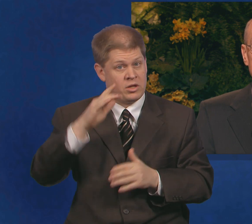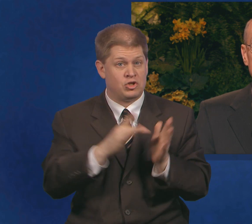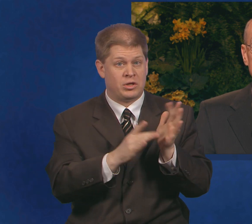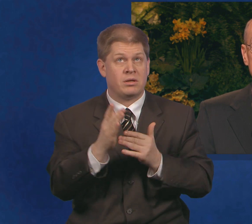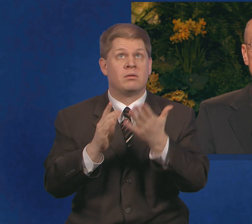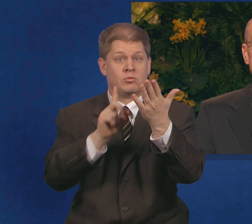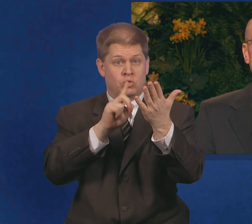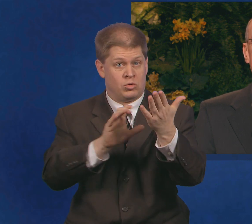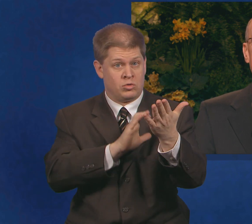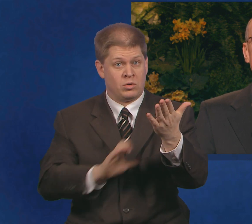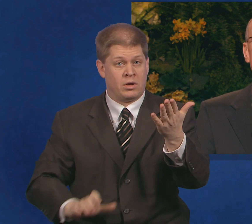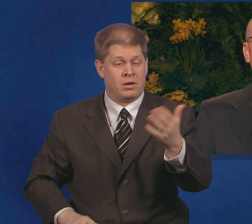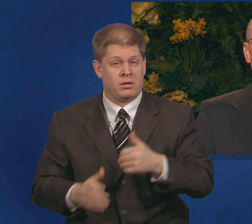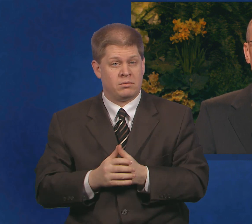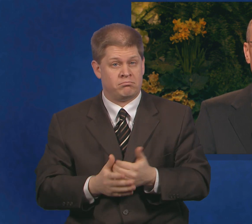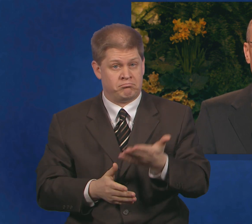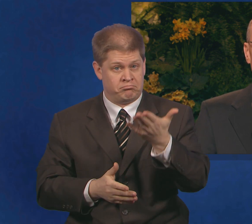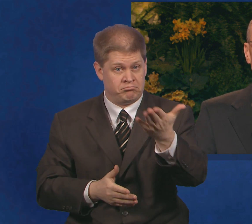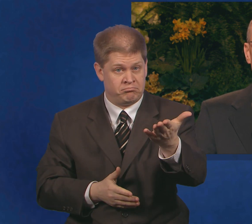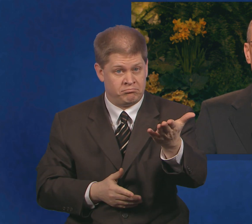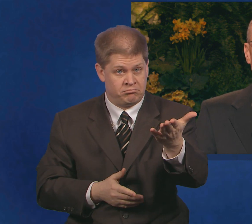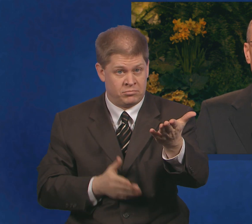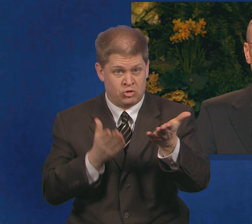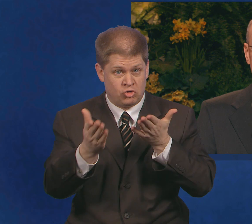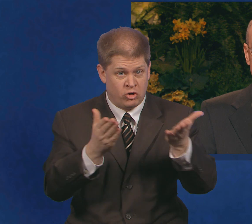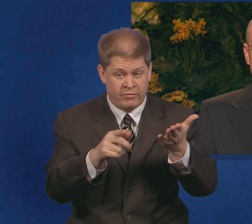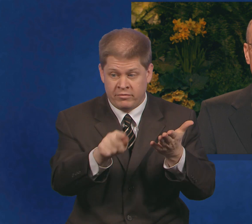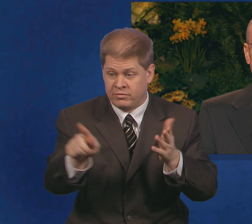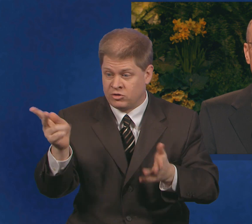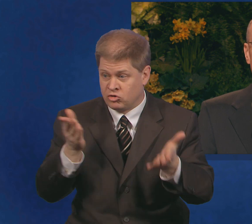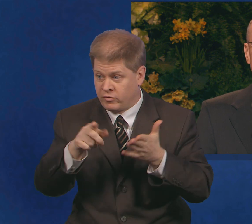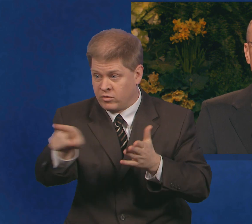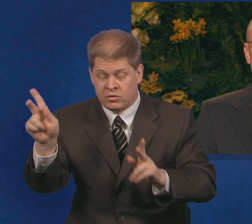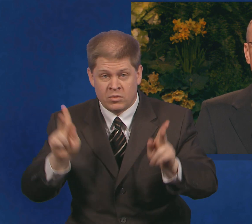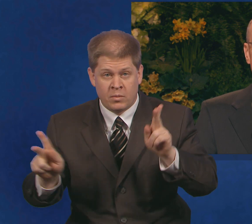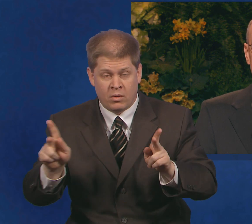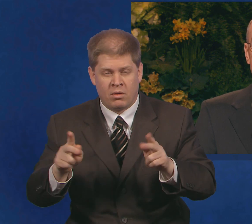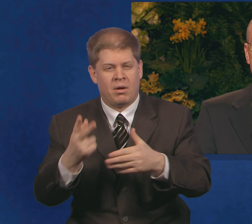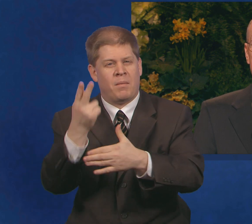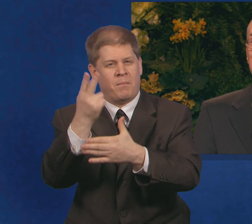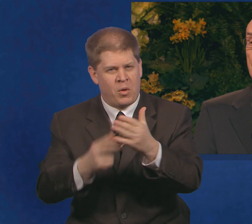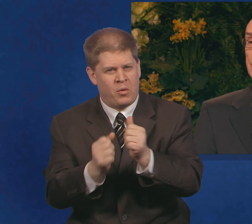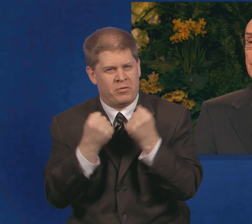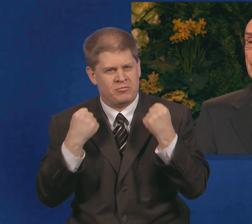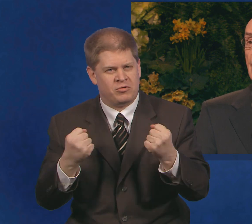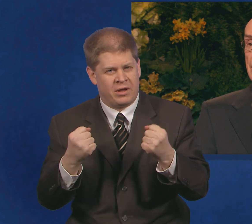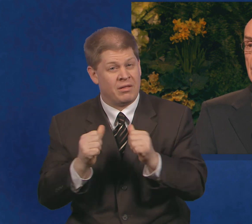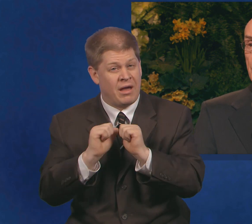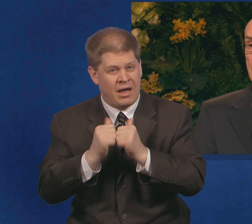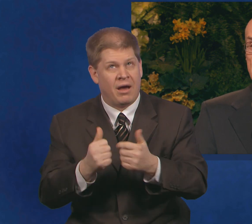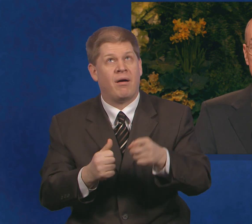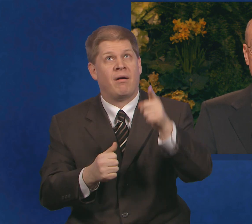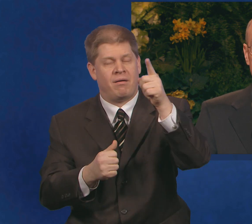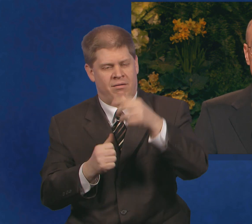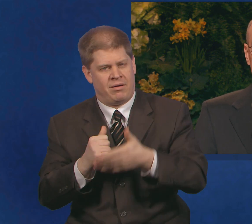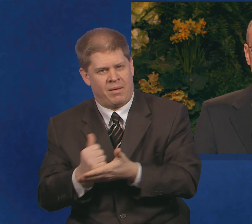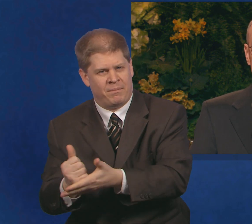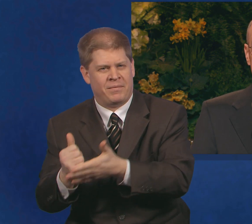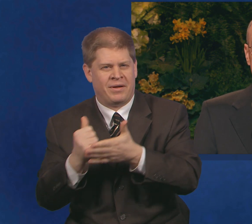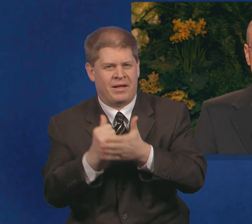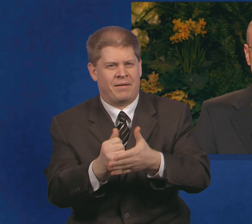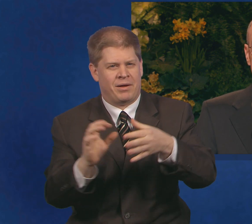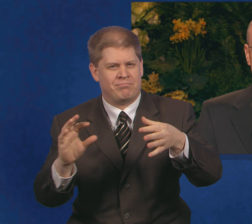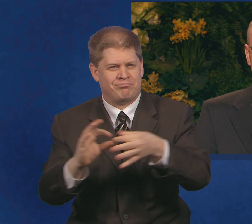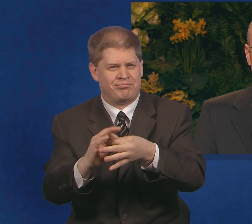You and those who serve can be purified and strengthened by serving Him and keeping His commandments.